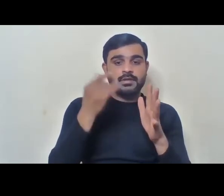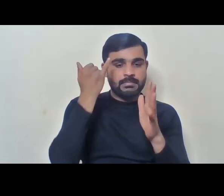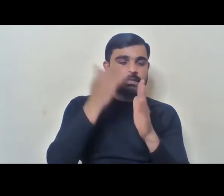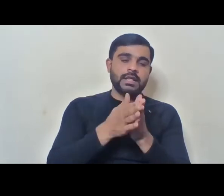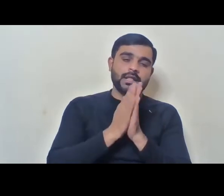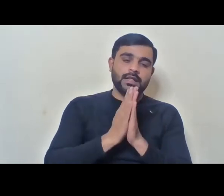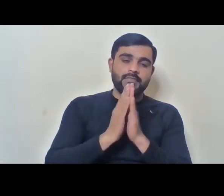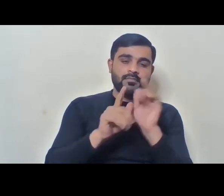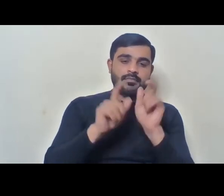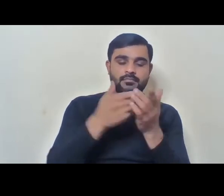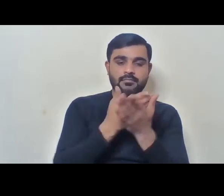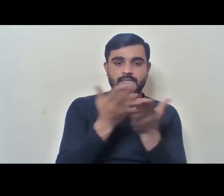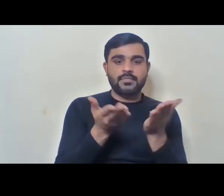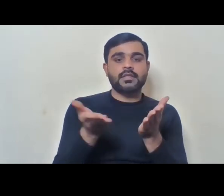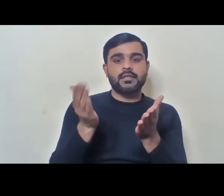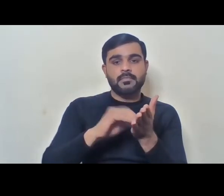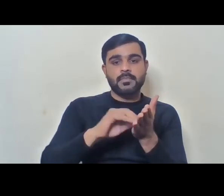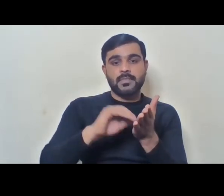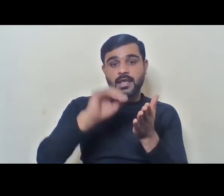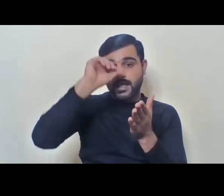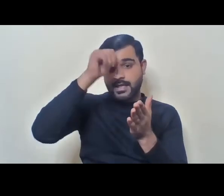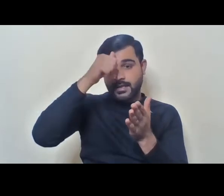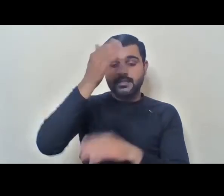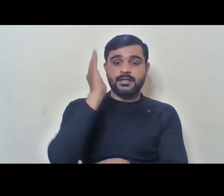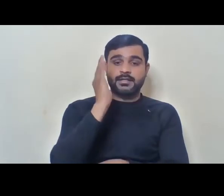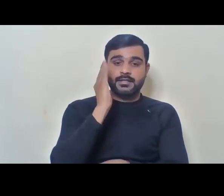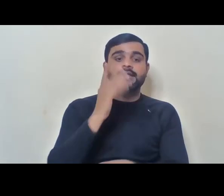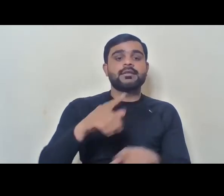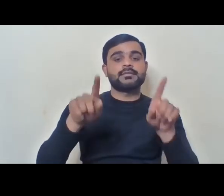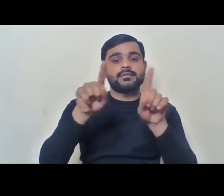in Hindi as well.